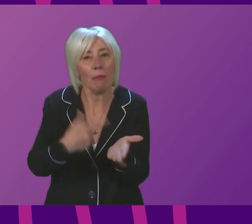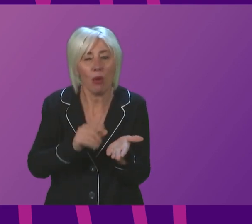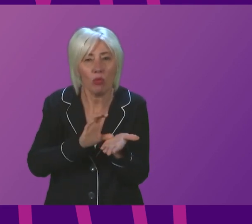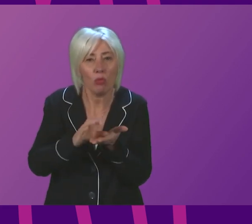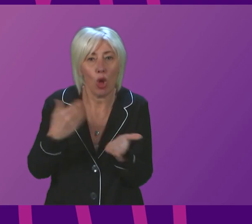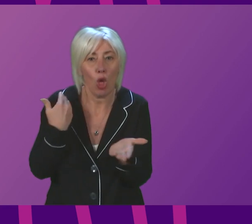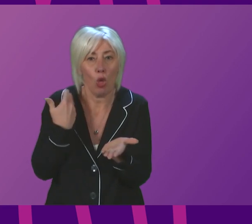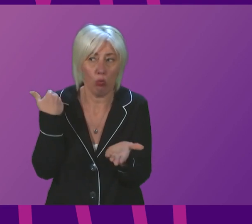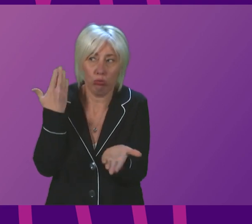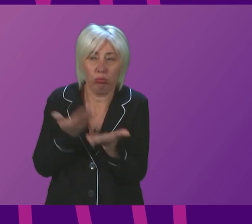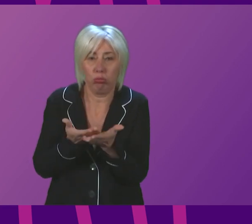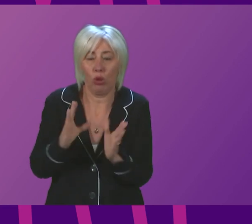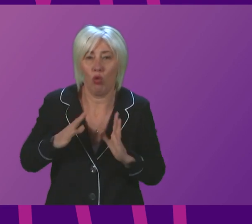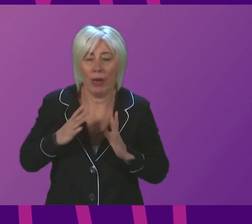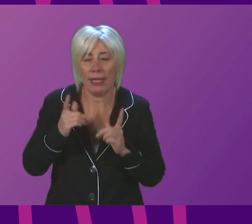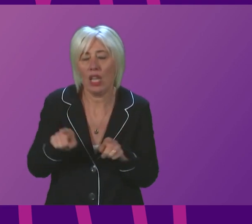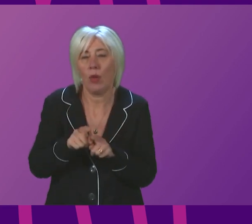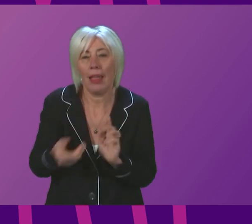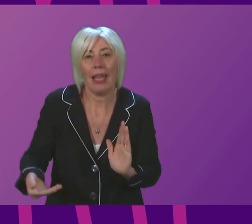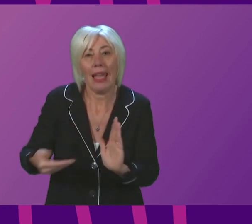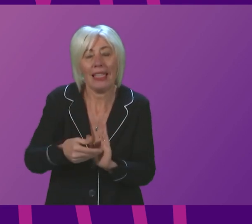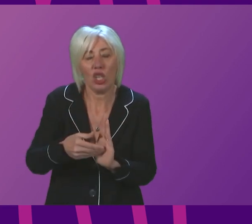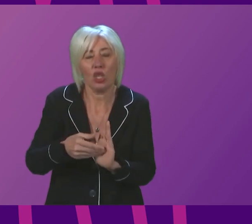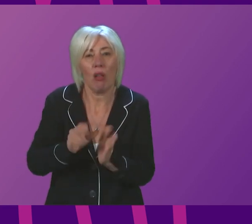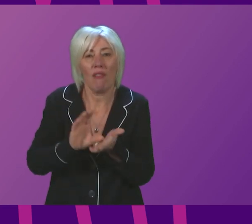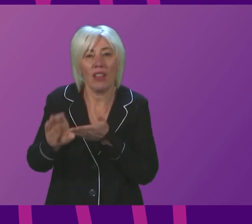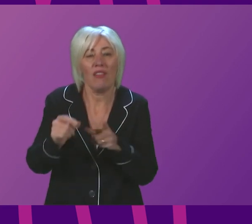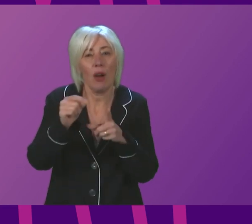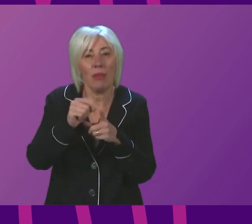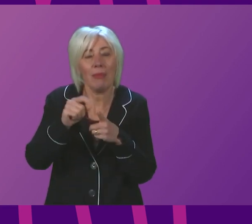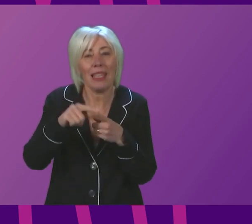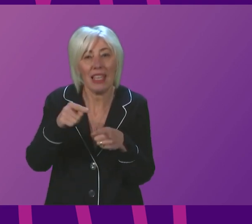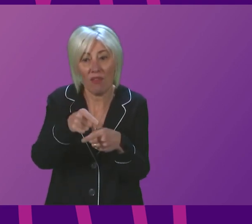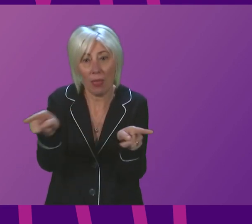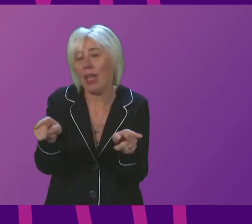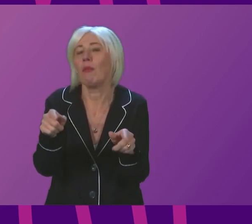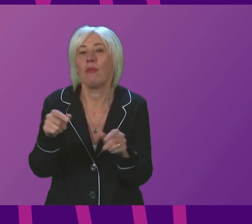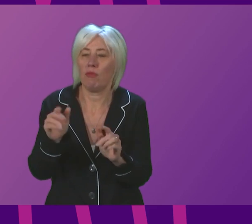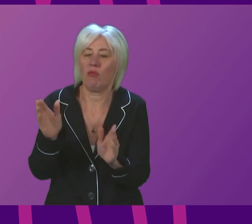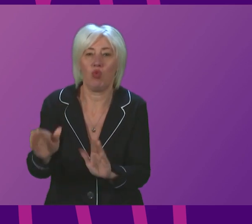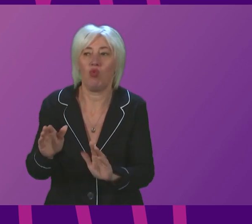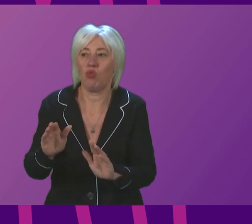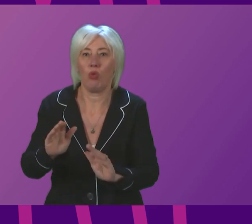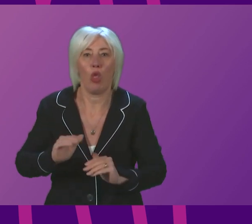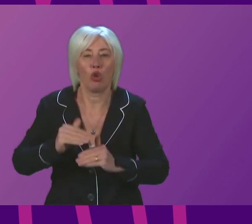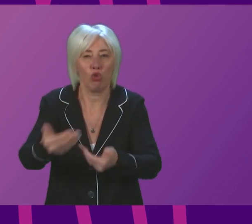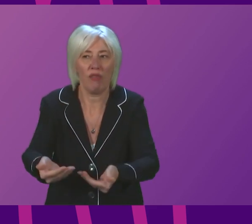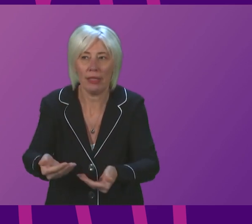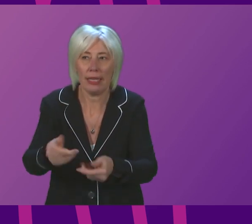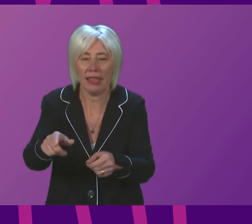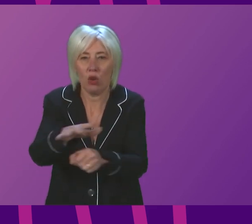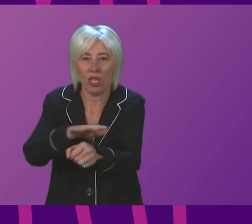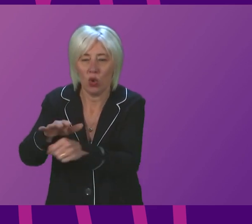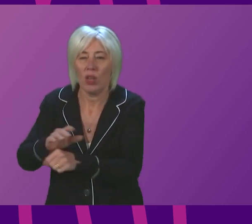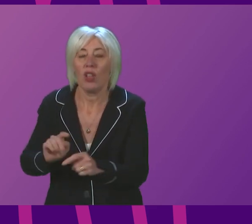the pandemic and additional funding for PPE to help dental services. In these circumstances,